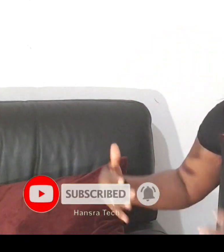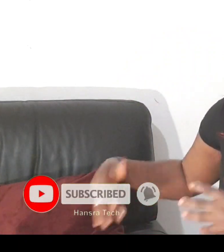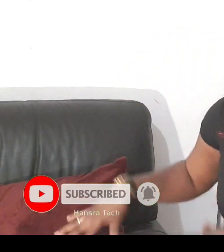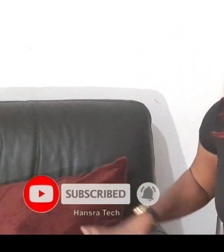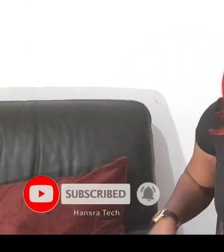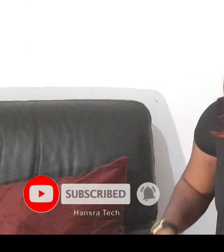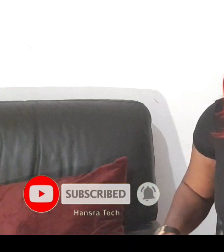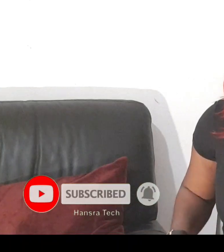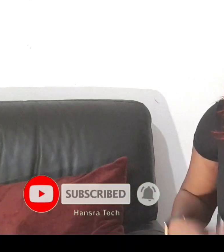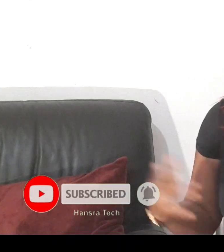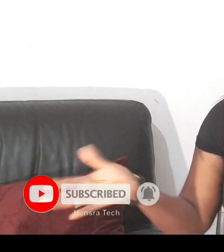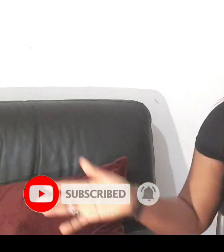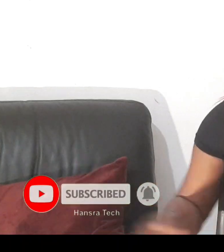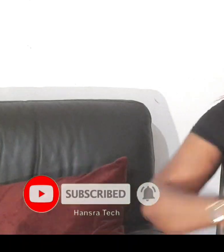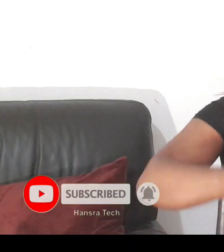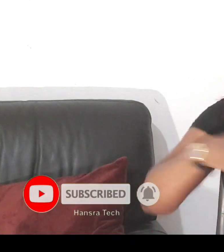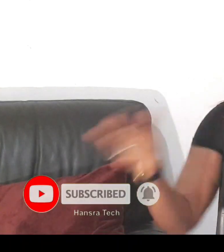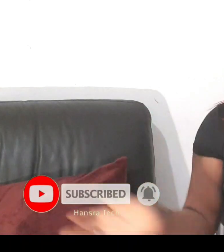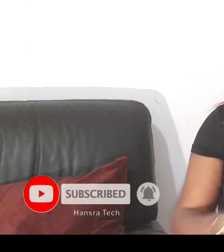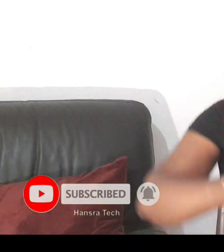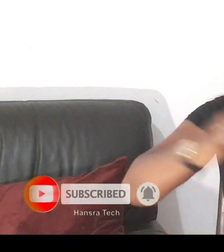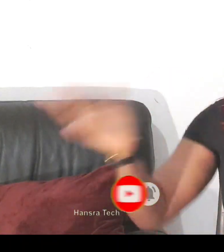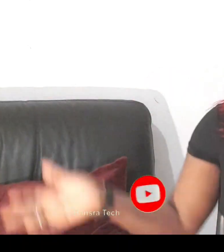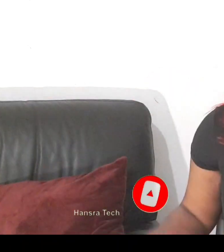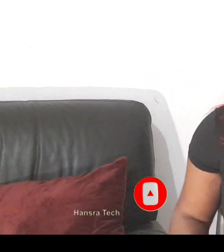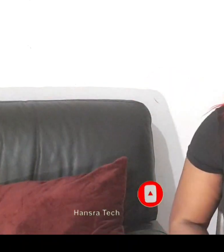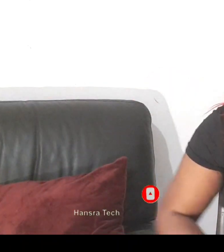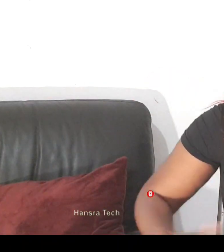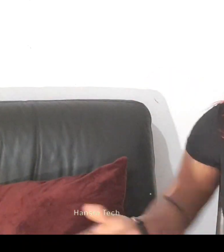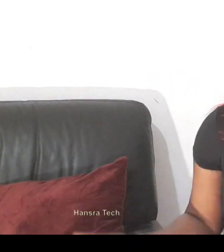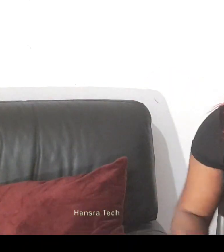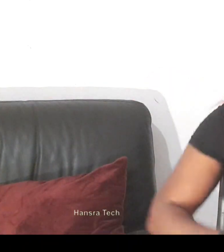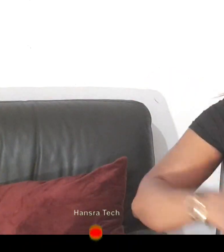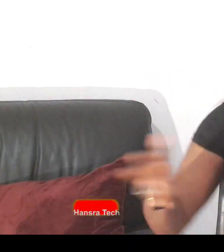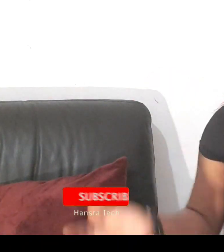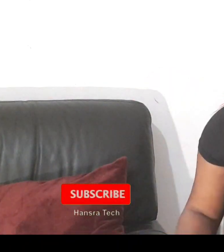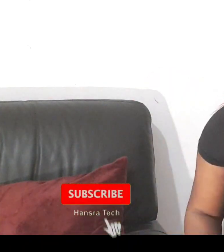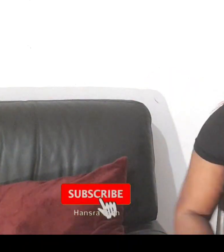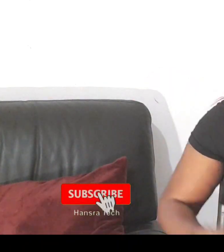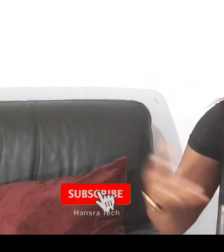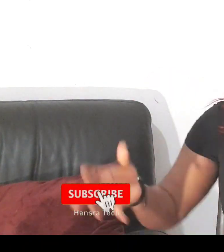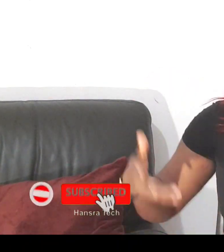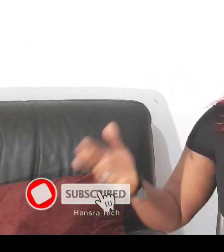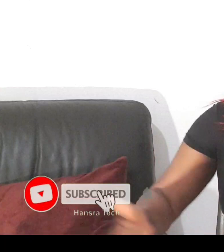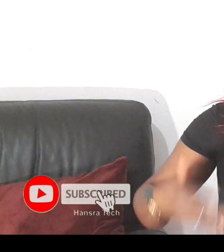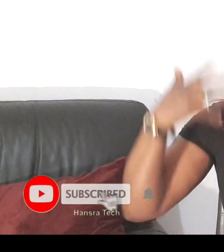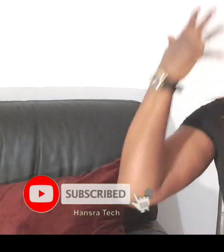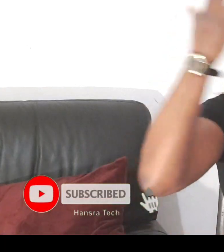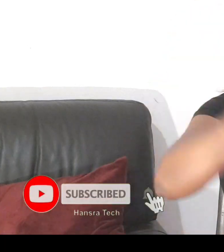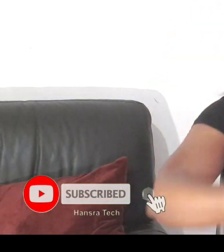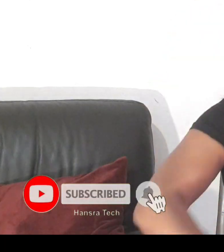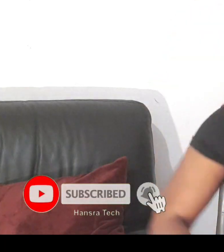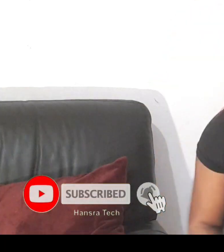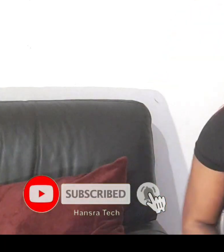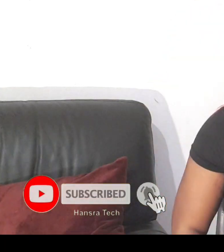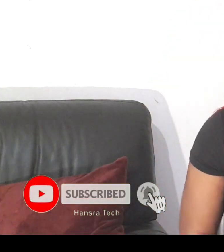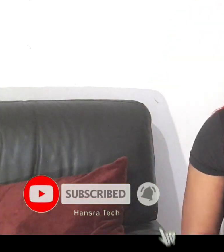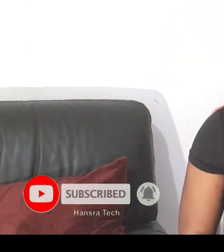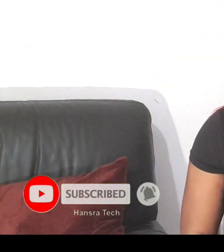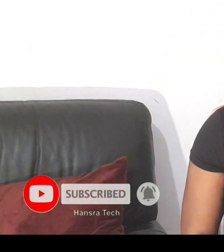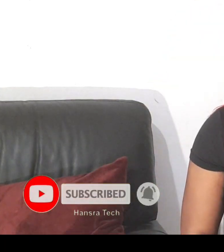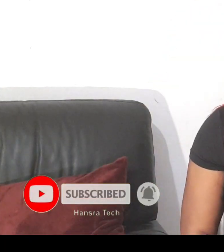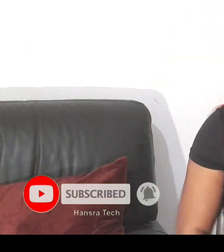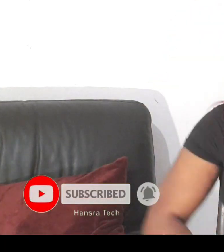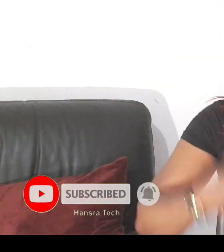comment for maybe you based in diaspora you you are free movement for you now everything free but what about our family back